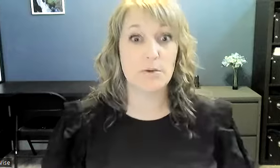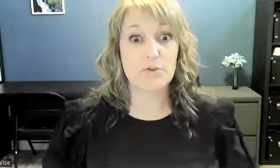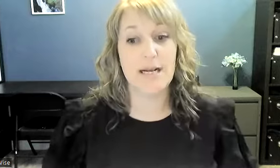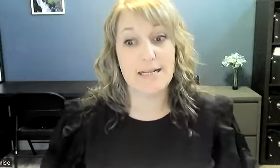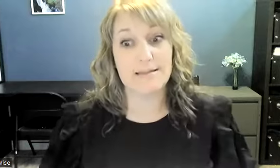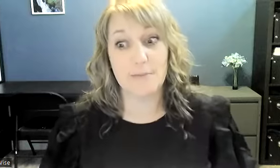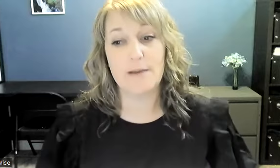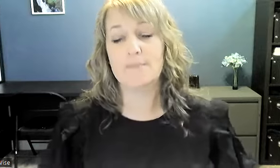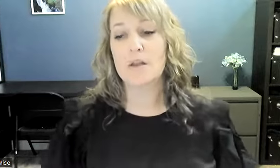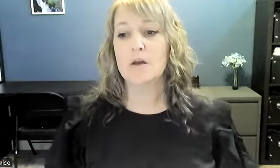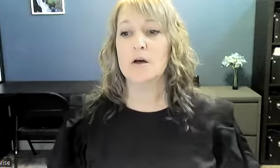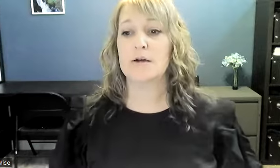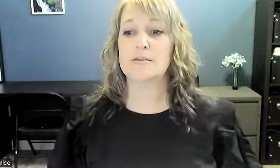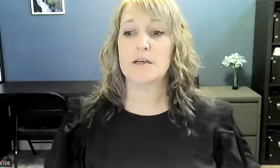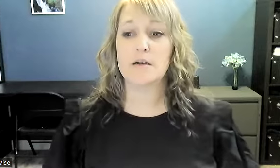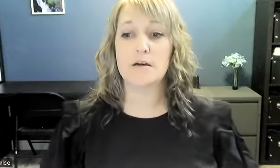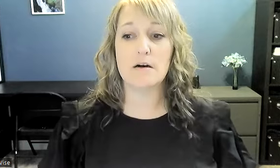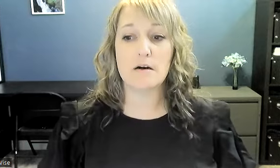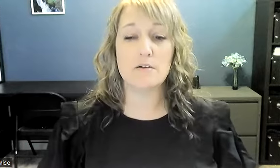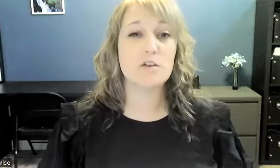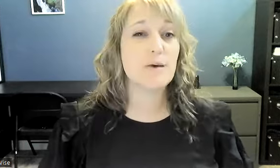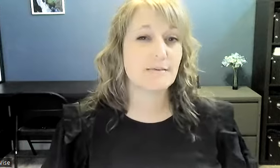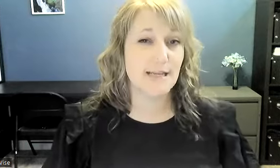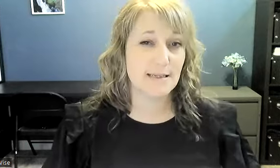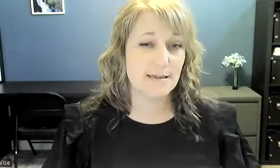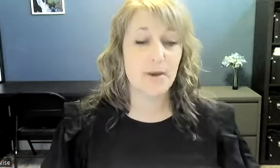both train and subway all right so here are two ways of signing subway